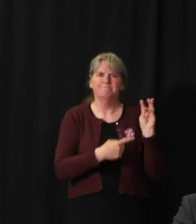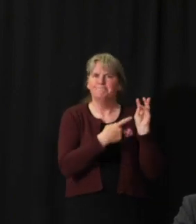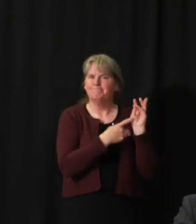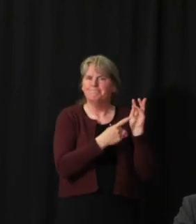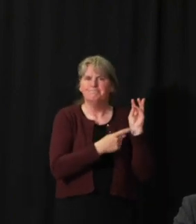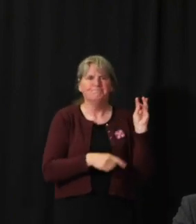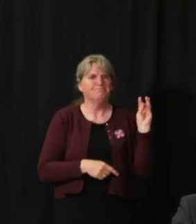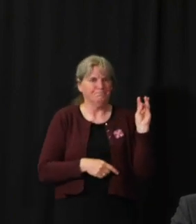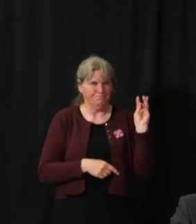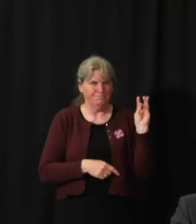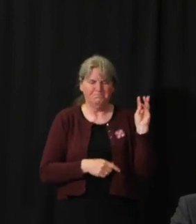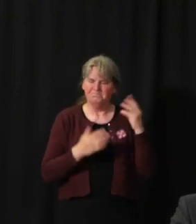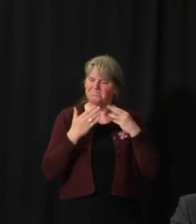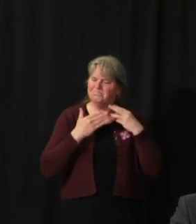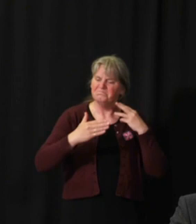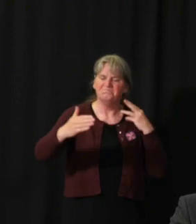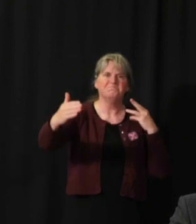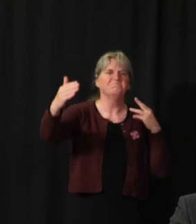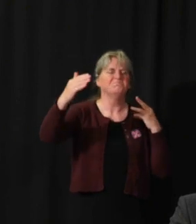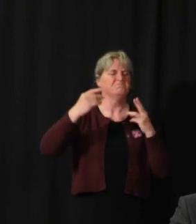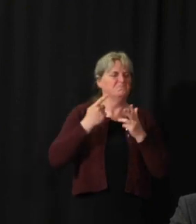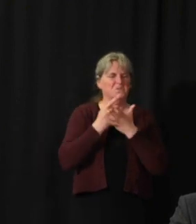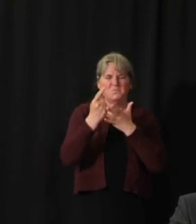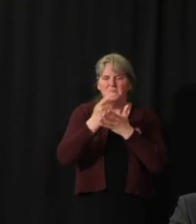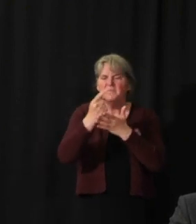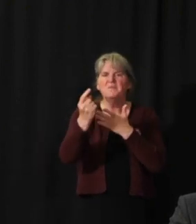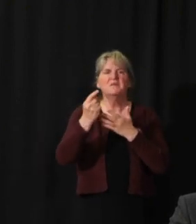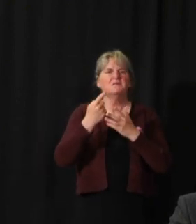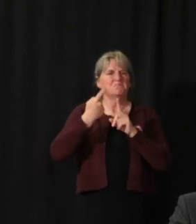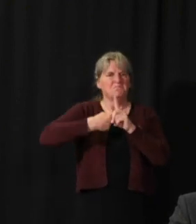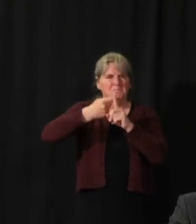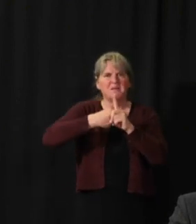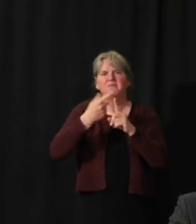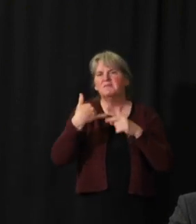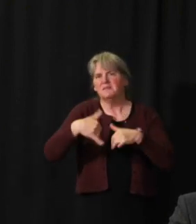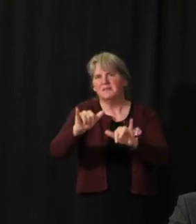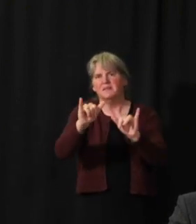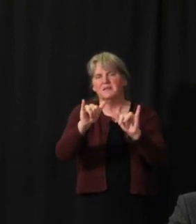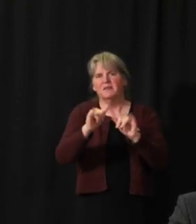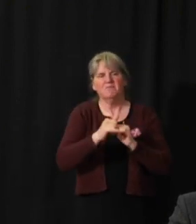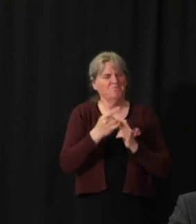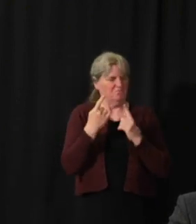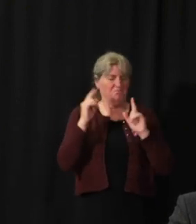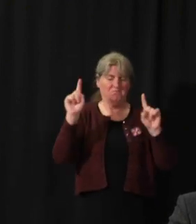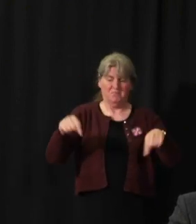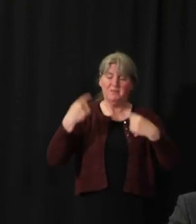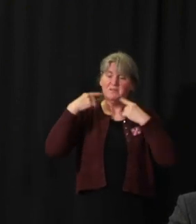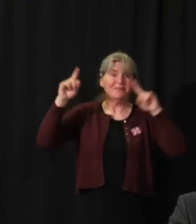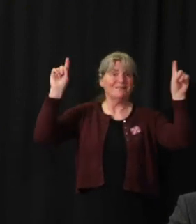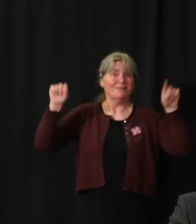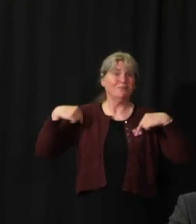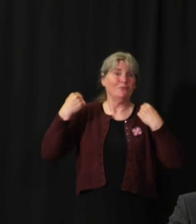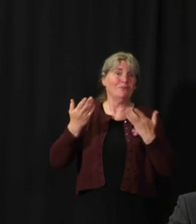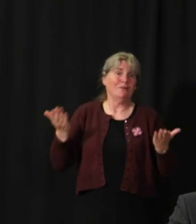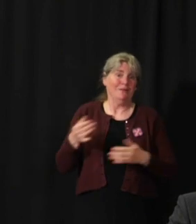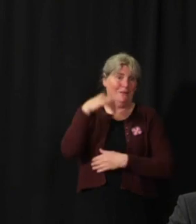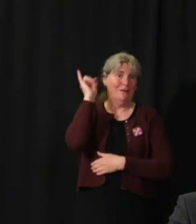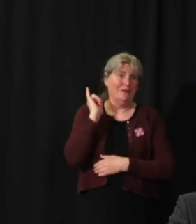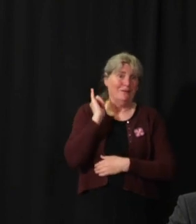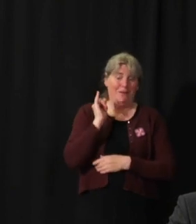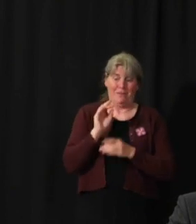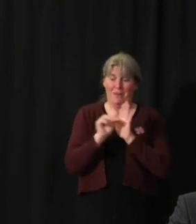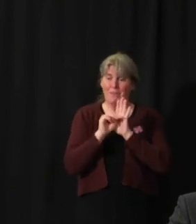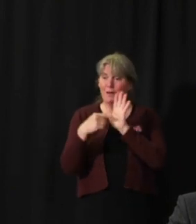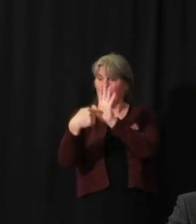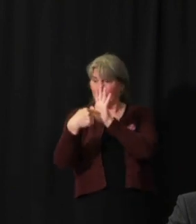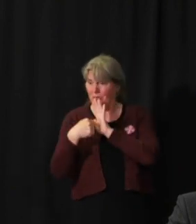in the weeks and the months to come. We know they're effective. We've shown they're effective, the modeling data